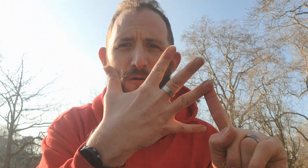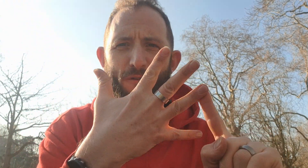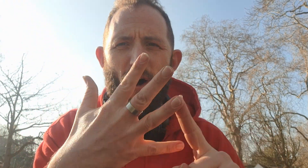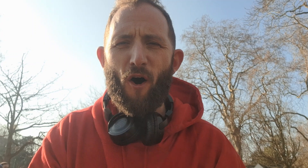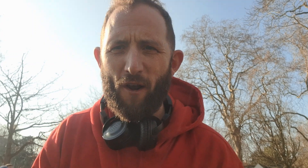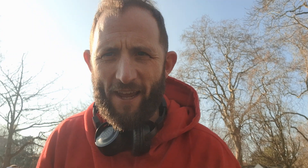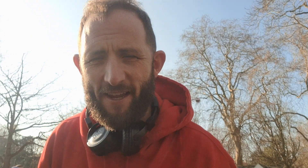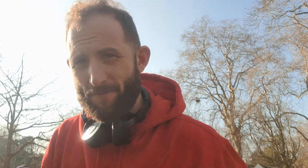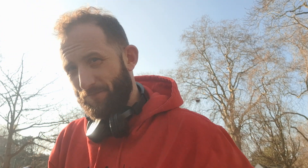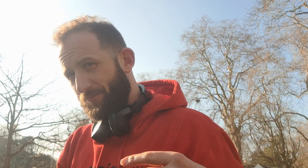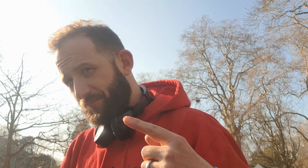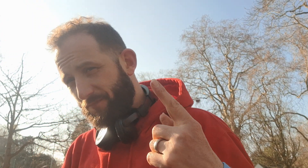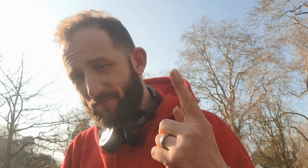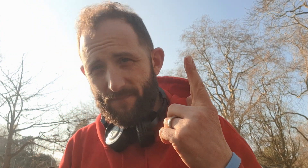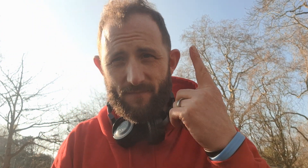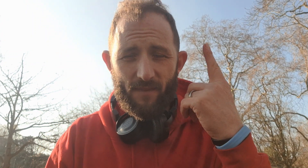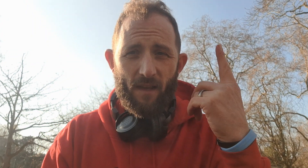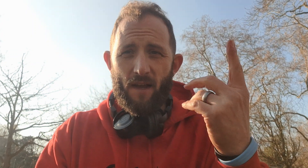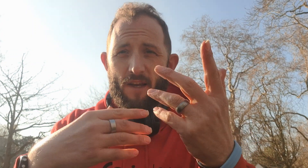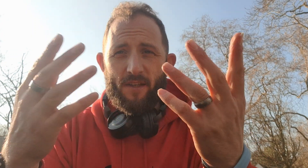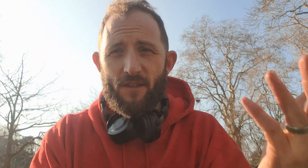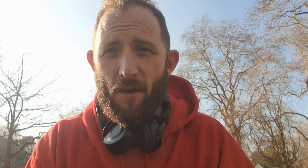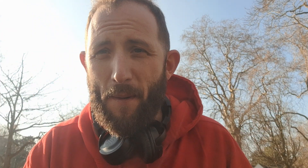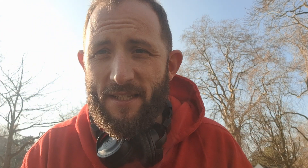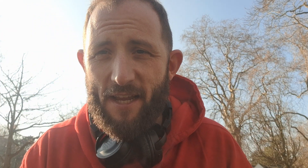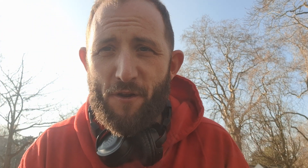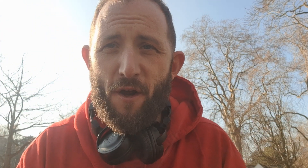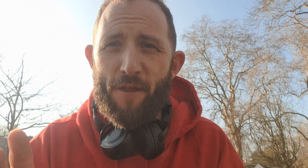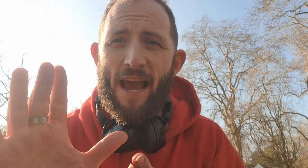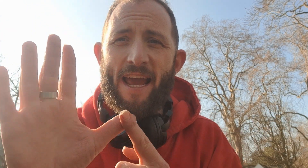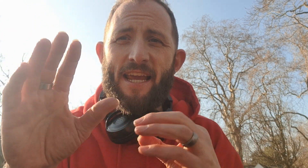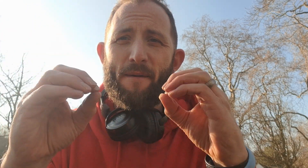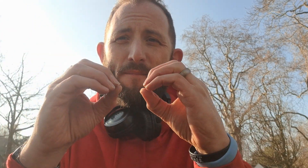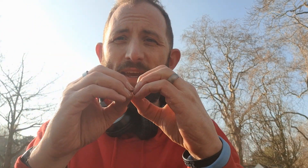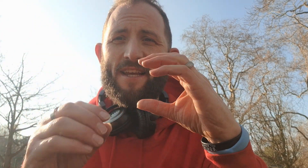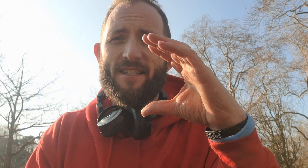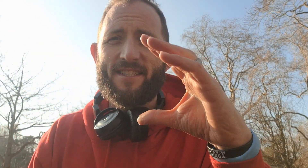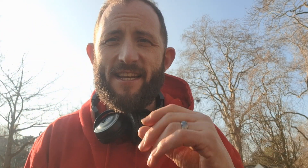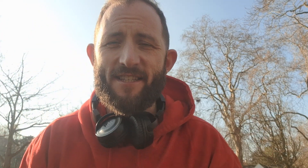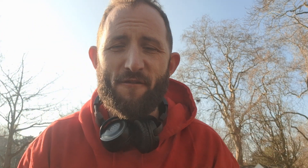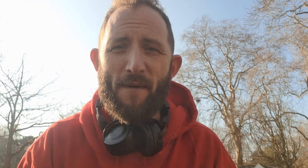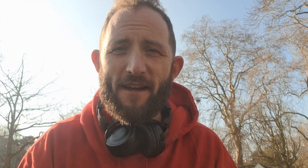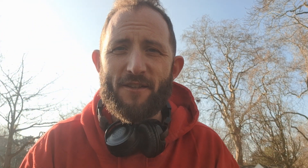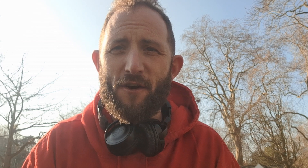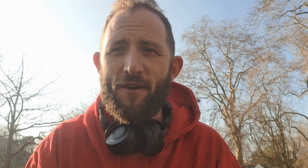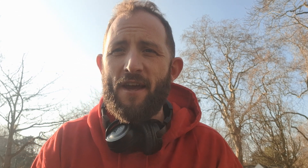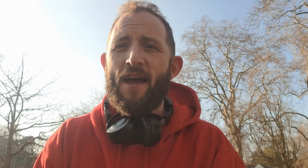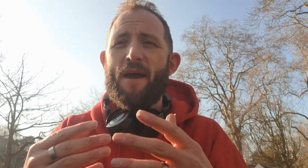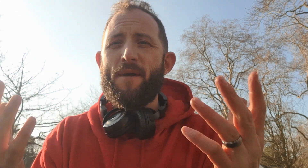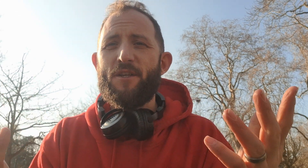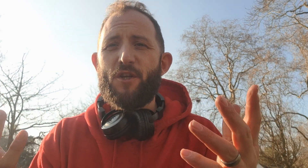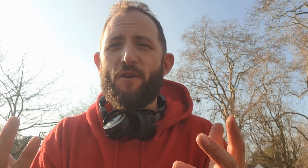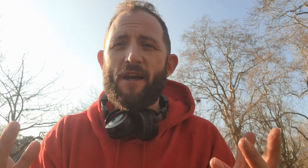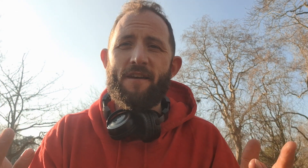for Ollie so basically if you know the A B C's of Makaton it means you can